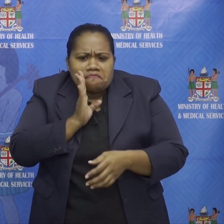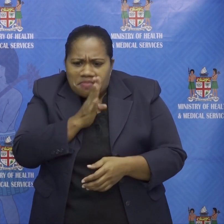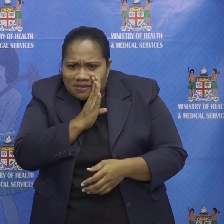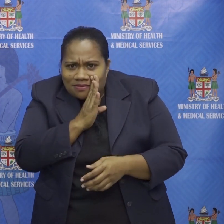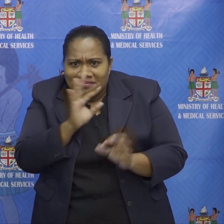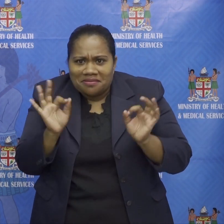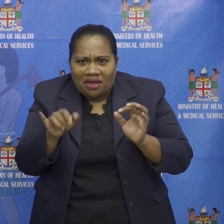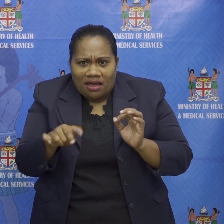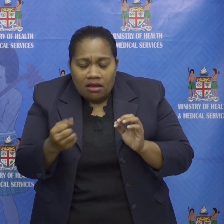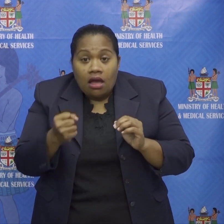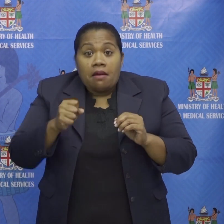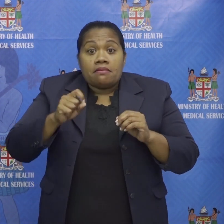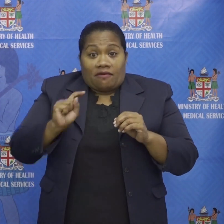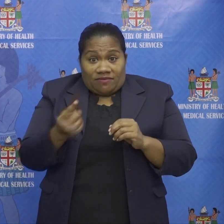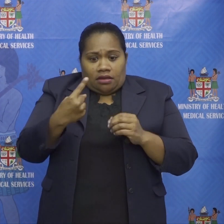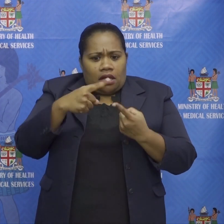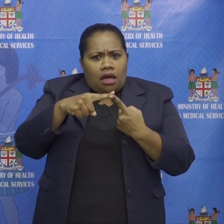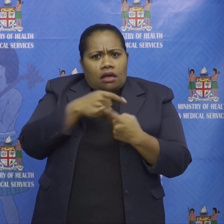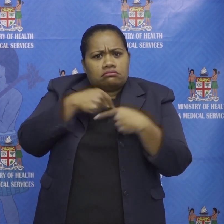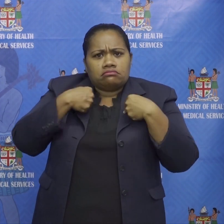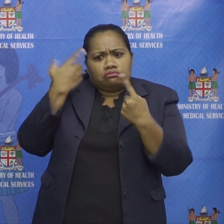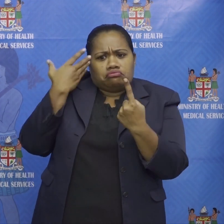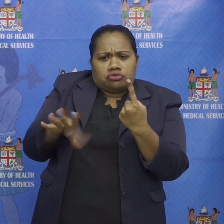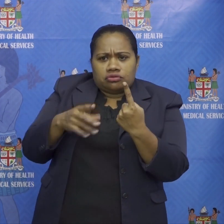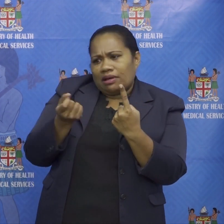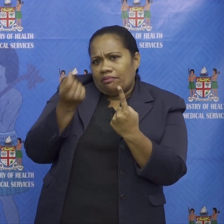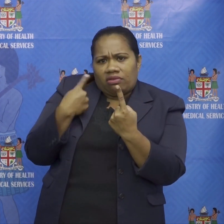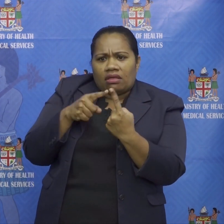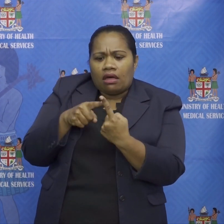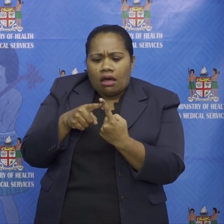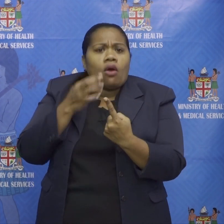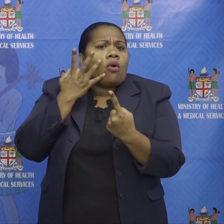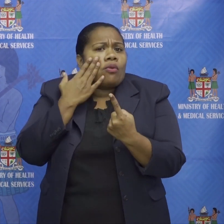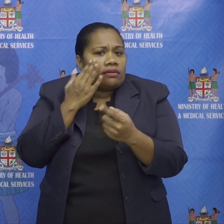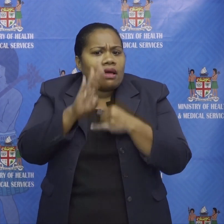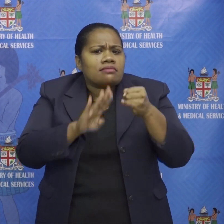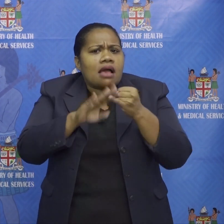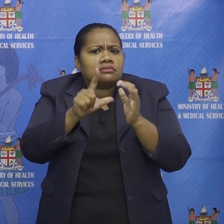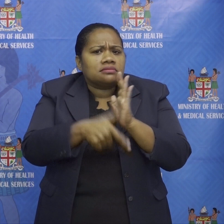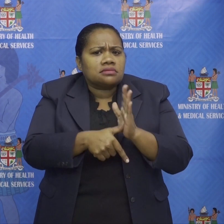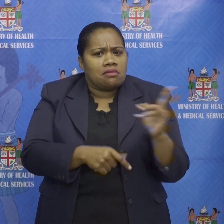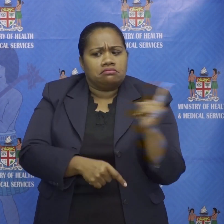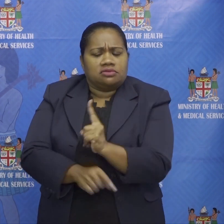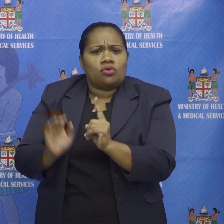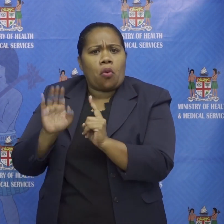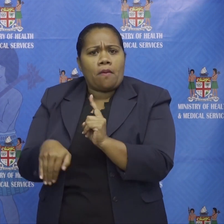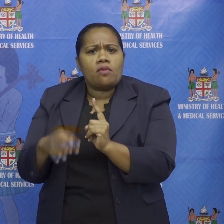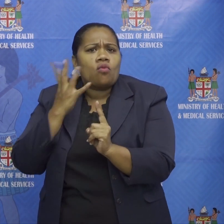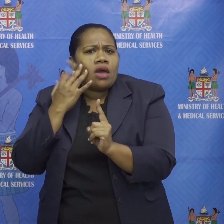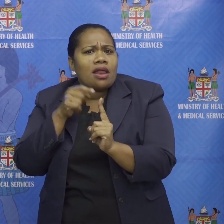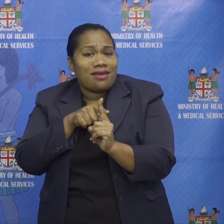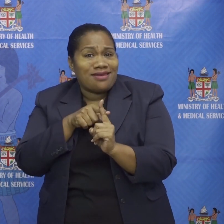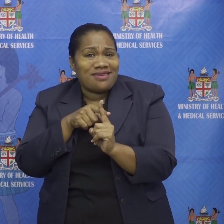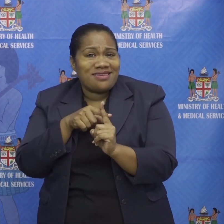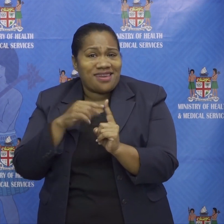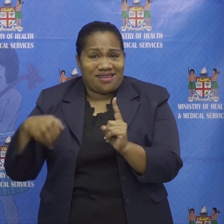firstly we did not know yet we did not yet have information on when he last returned home and we needed to